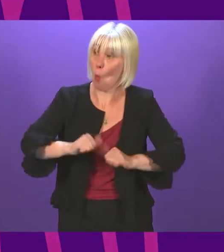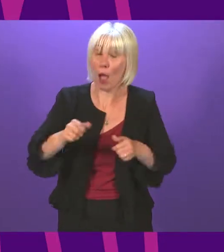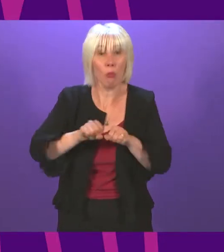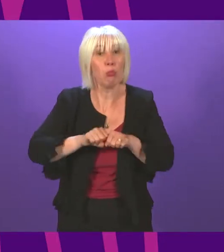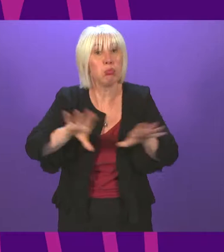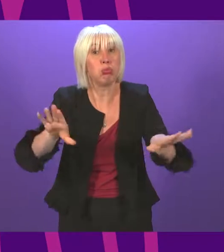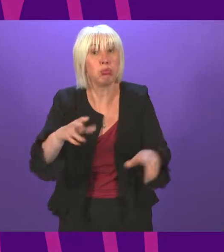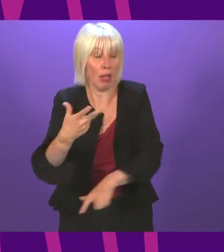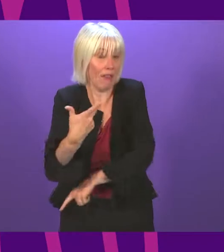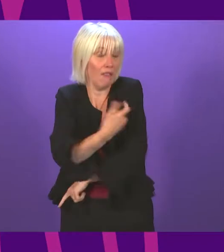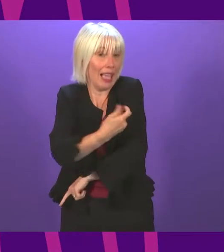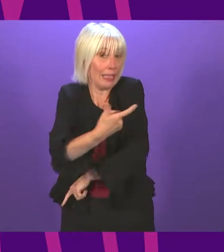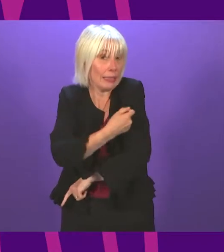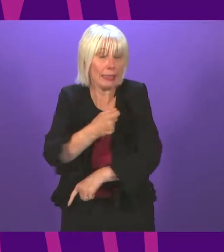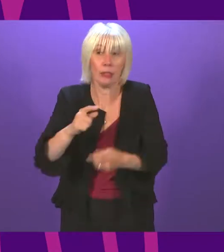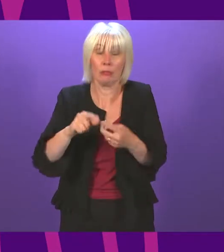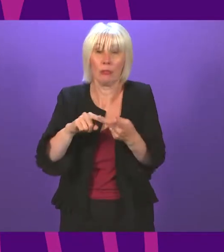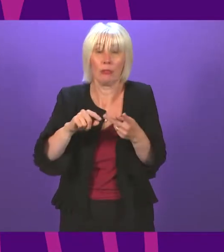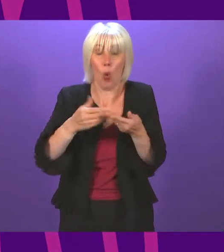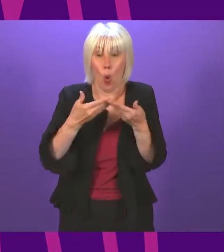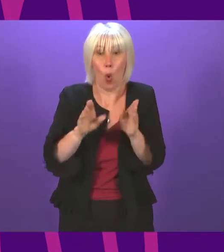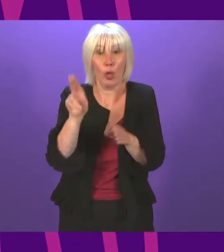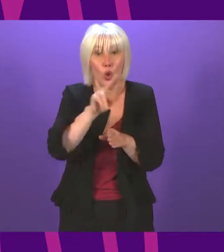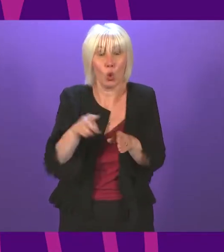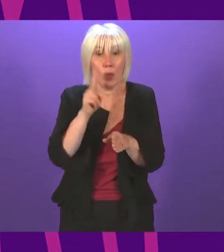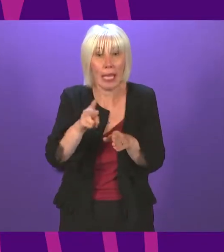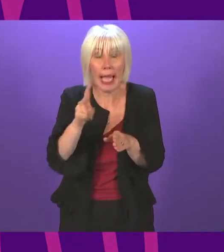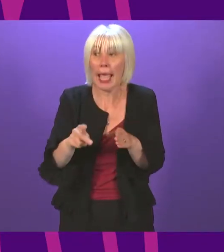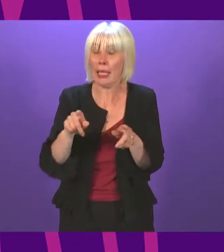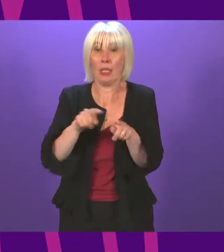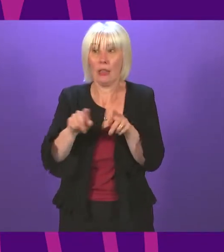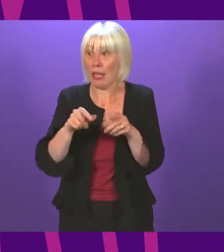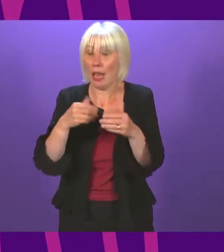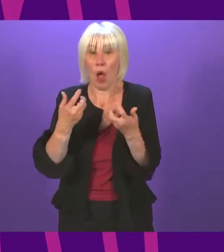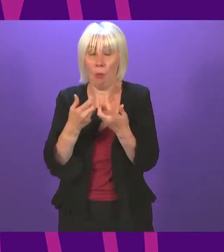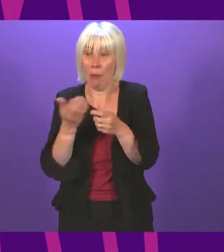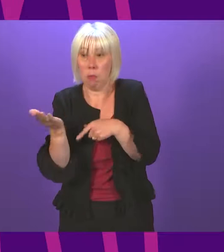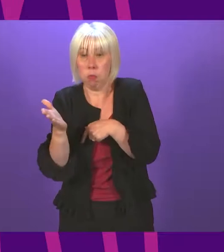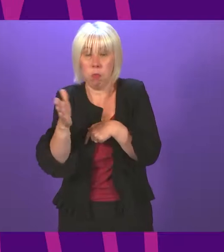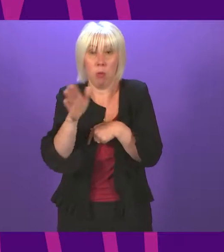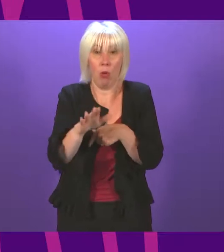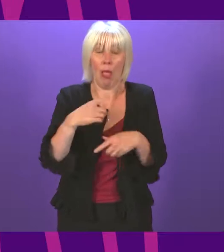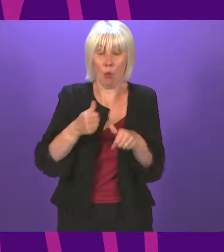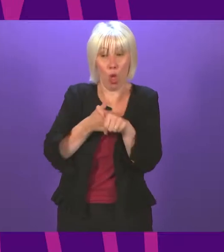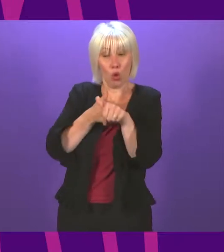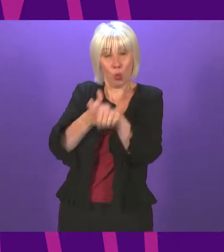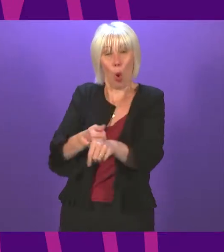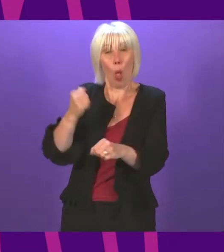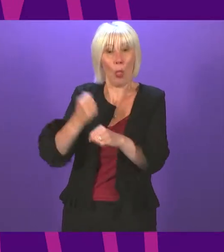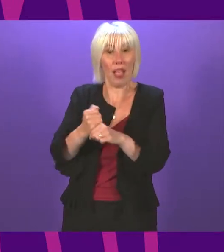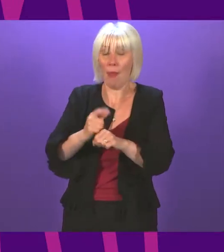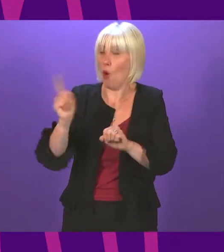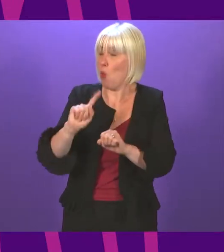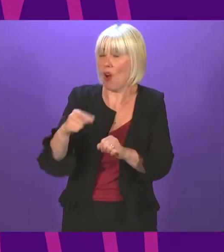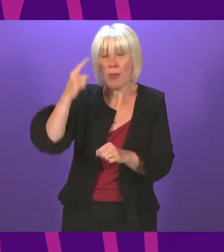prioritising schools and reopening gradually. They will continue to have my support on whatever steps they think are appropriate to continue to